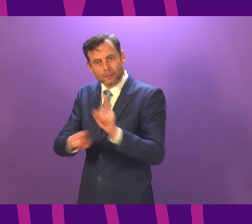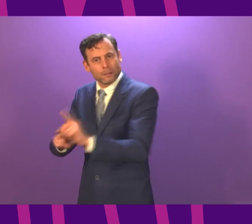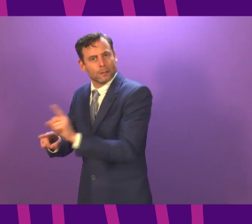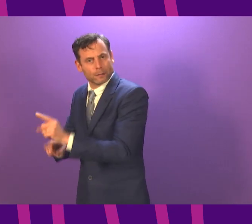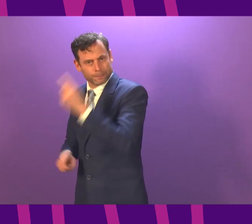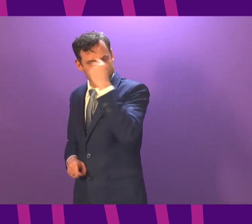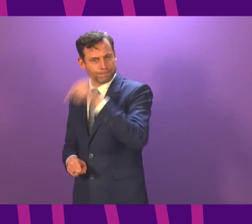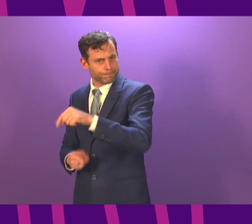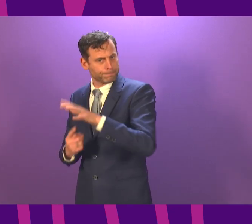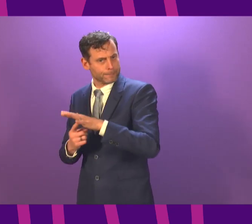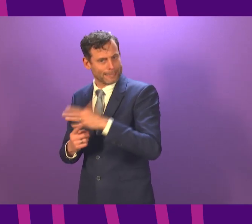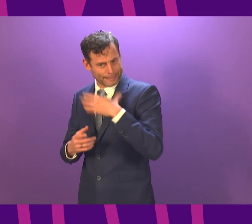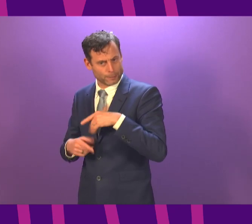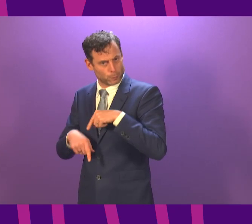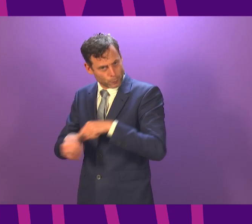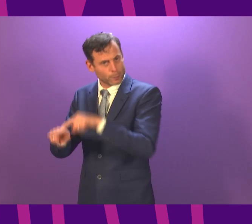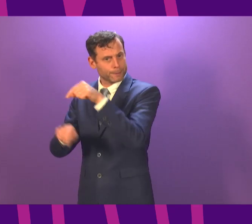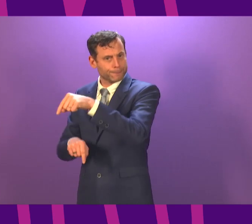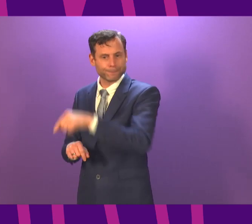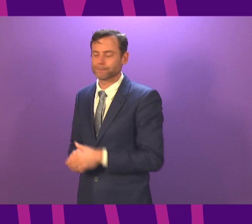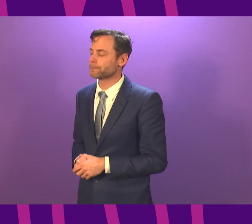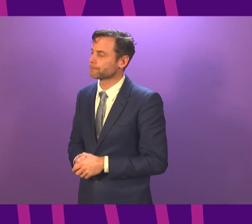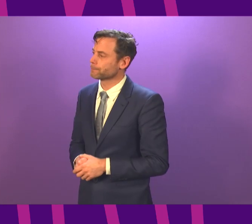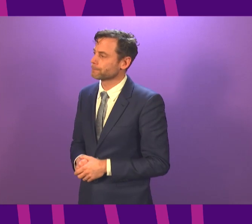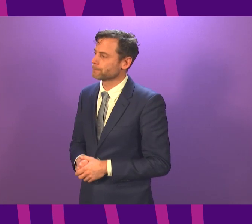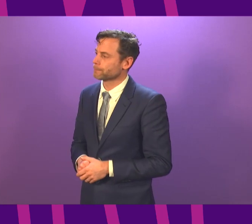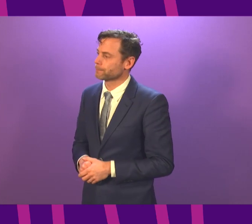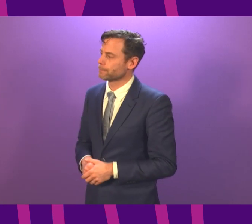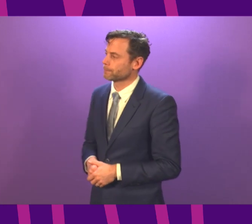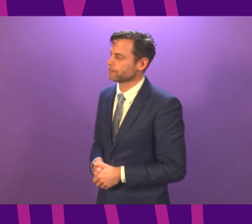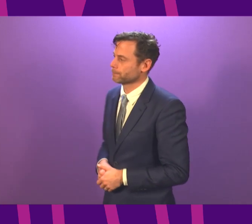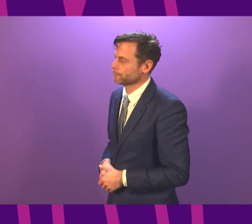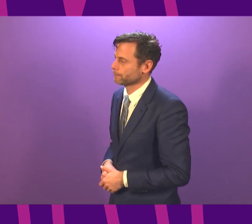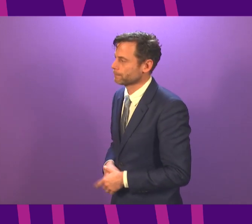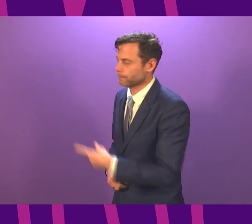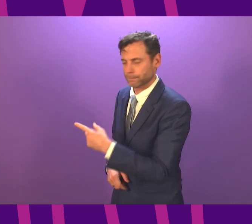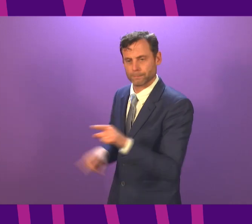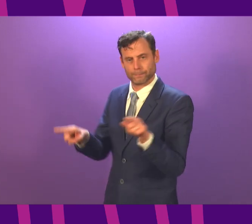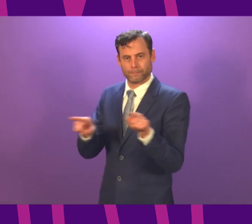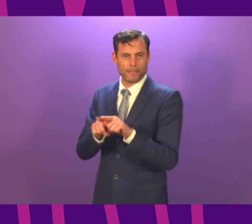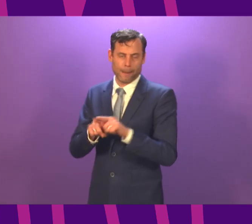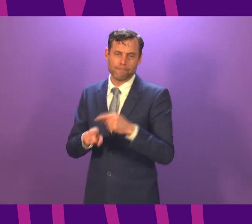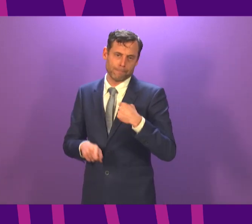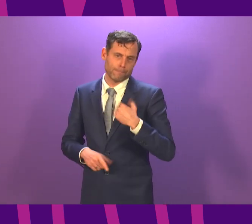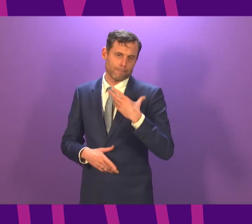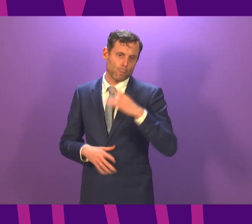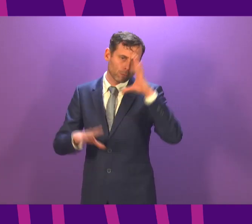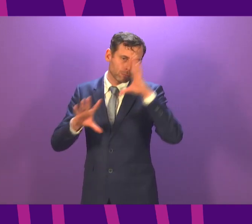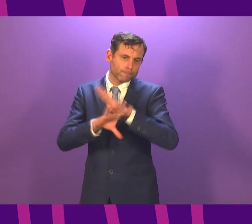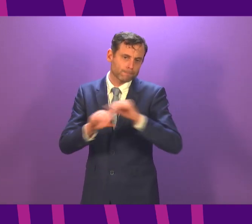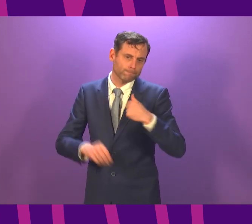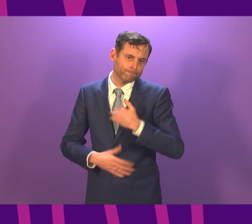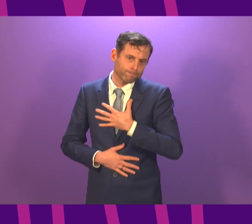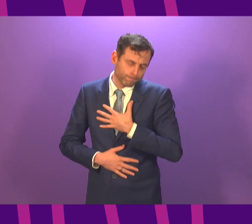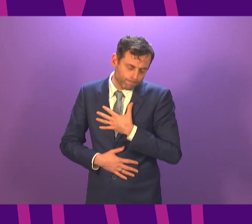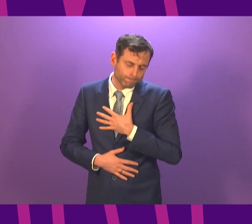importance of that. Willie Rennie. I wish to express my condolences at the sad death of Kay Ehrlich